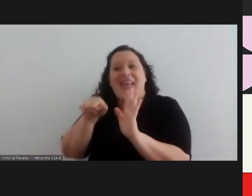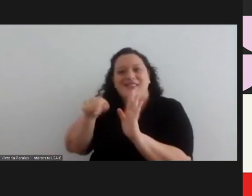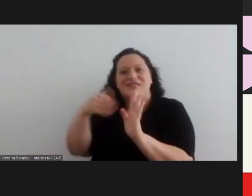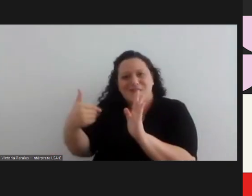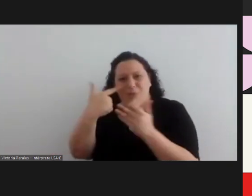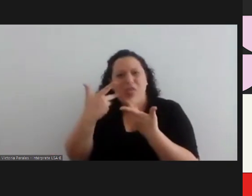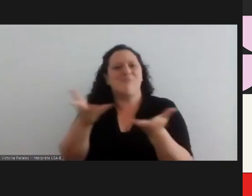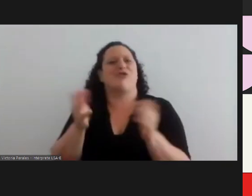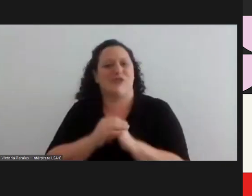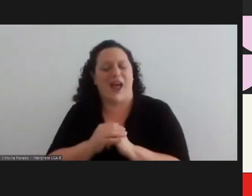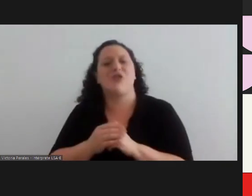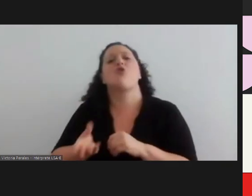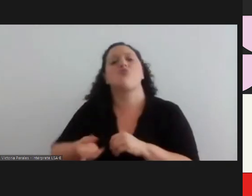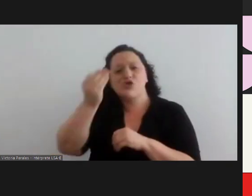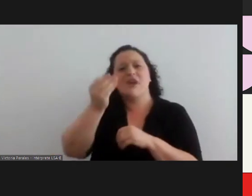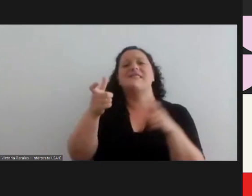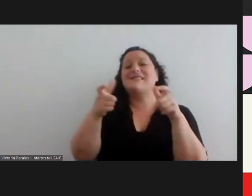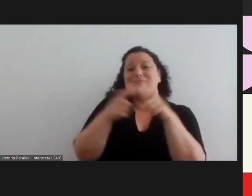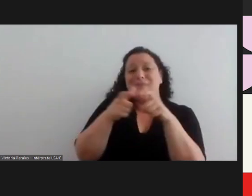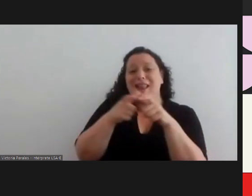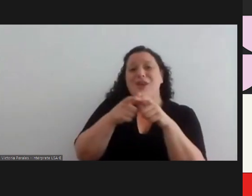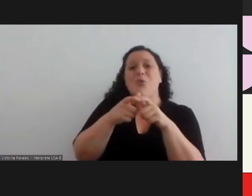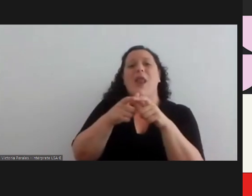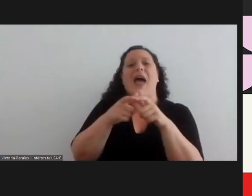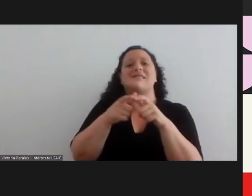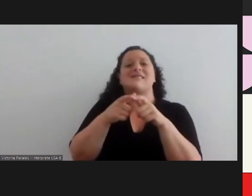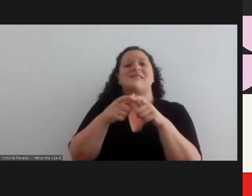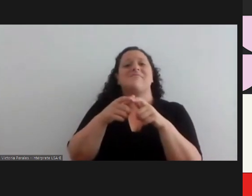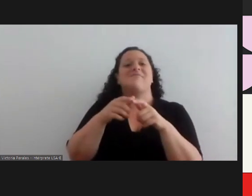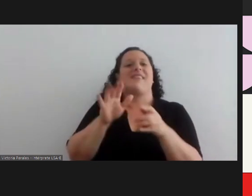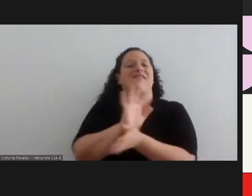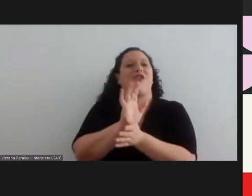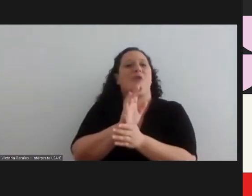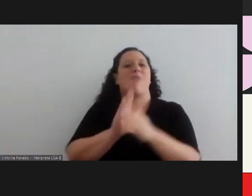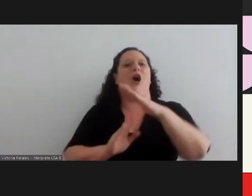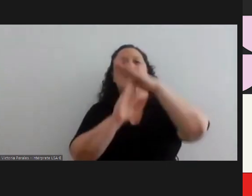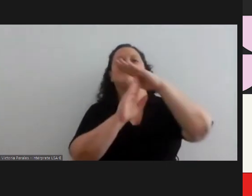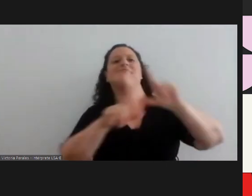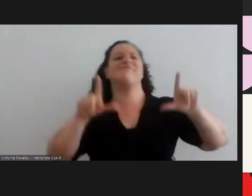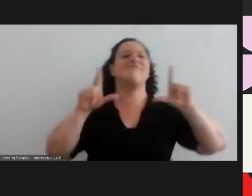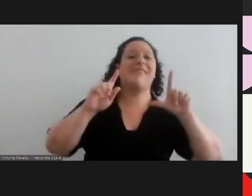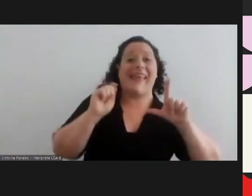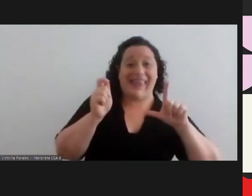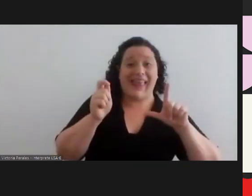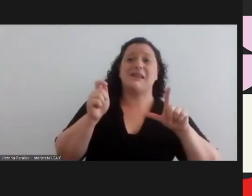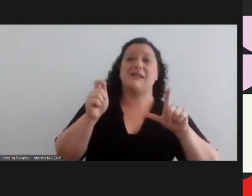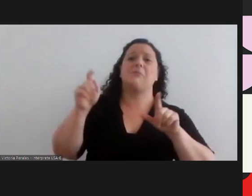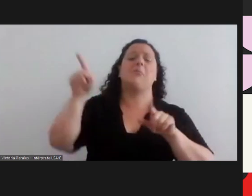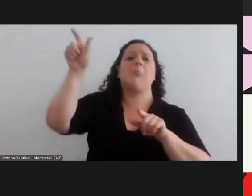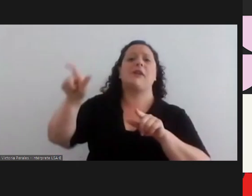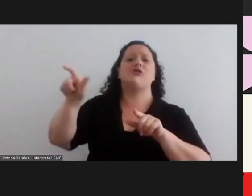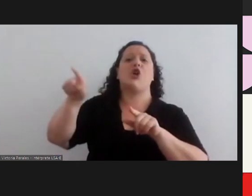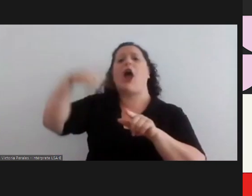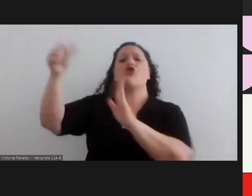and those those superheroes that are also migrant people